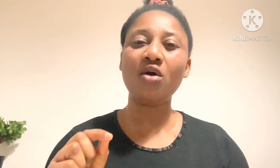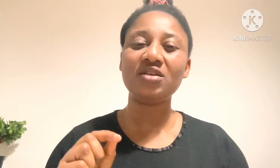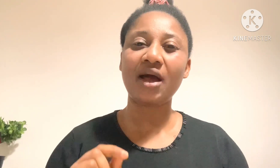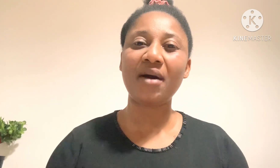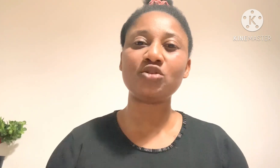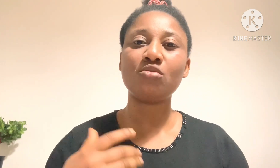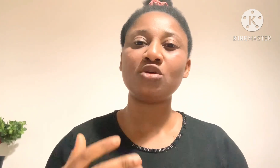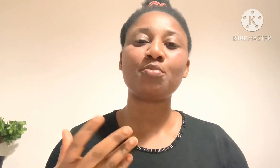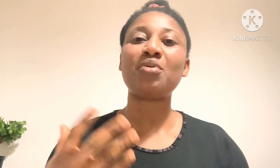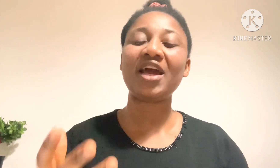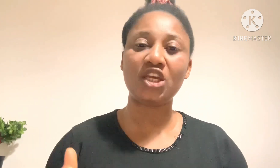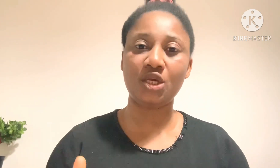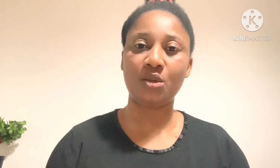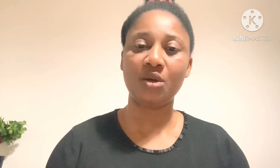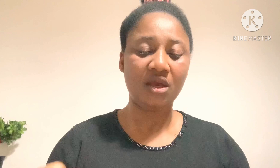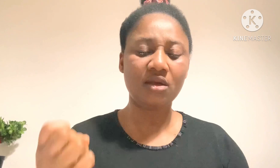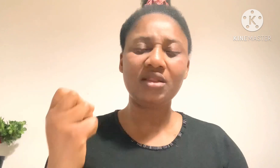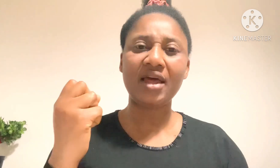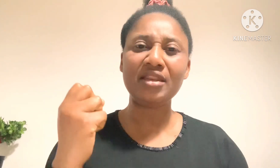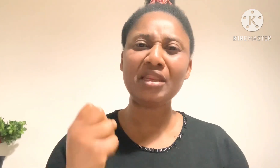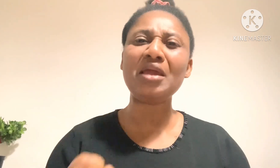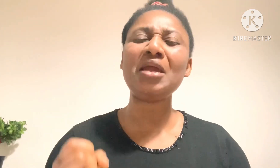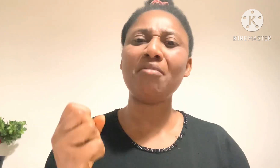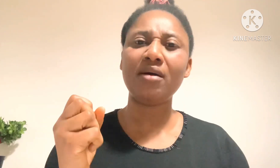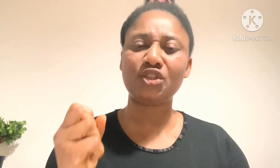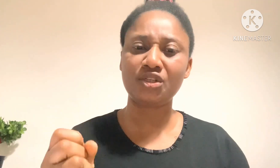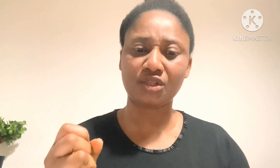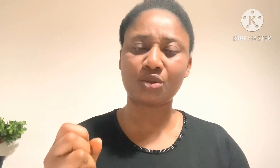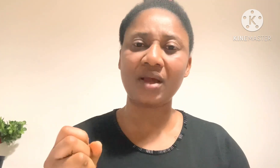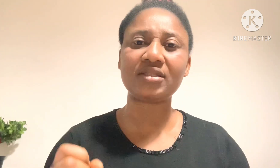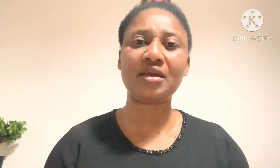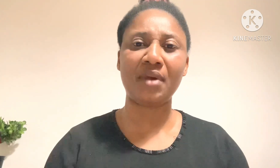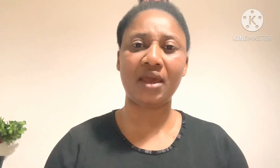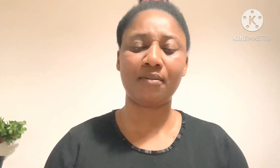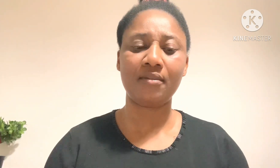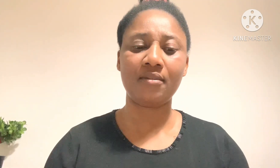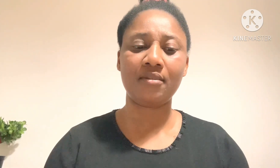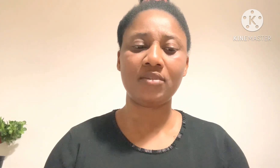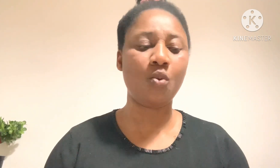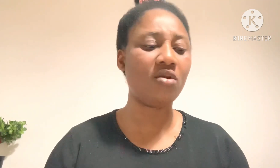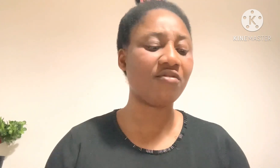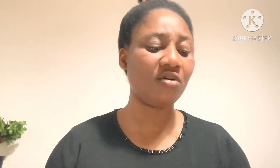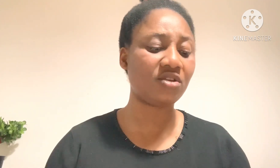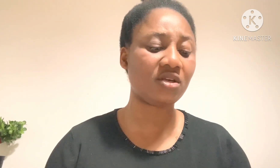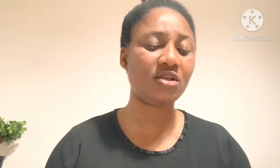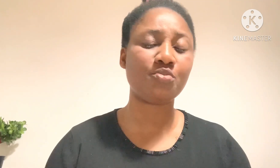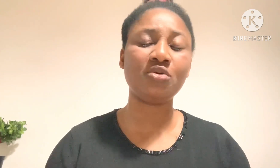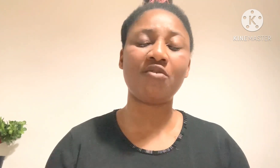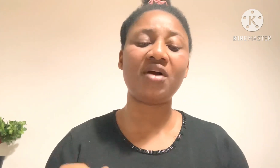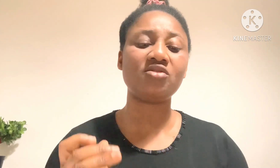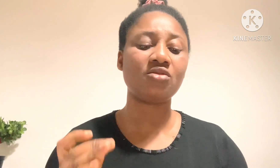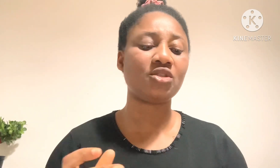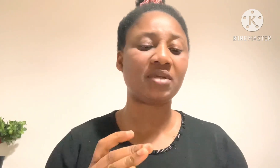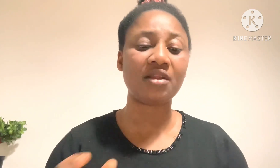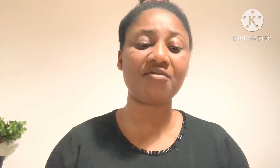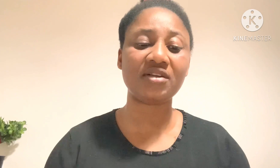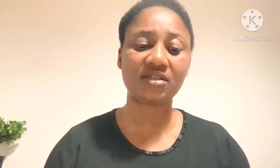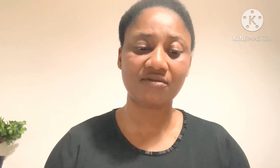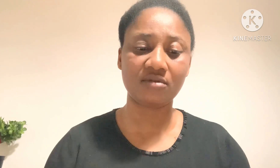God is about to multiply you. In the name of Jesus Christ. Amen. The word of God says, book of Exodus, chapter 3, verse 7.